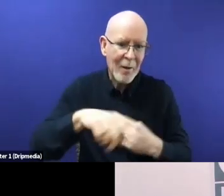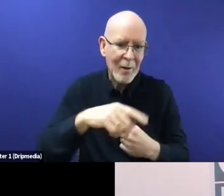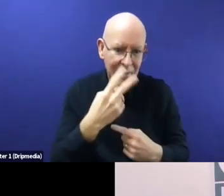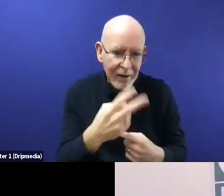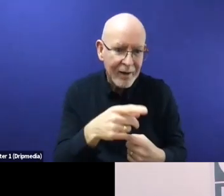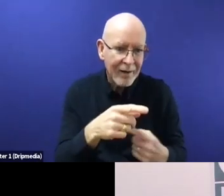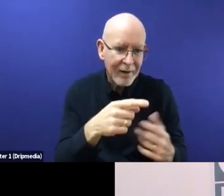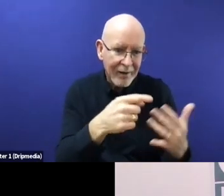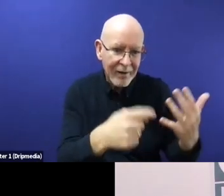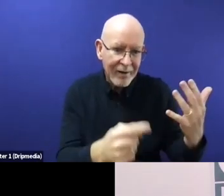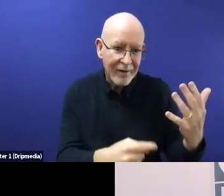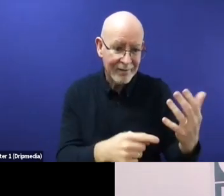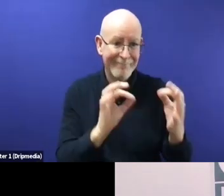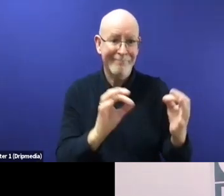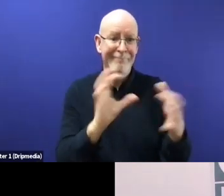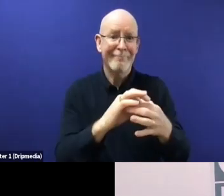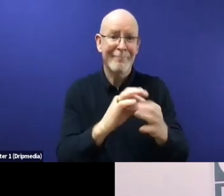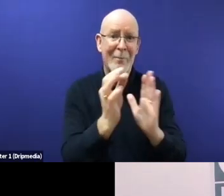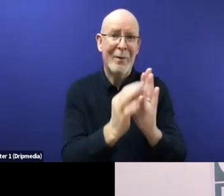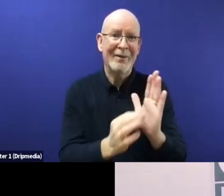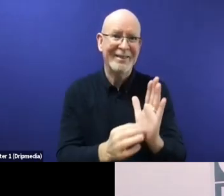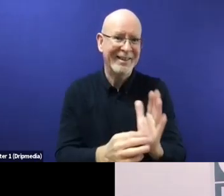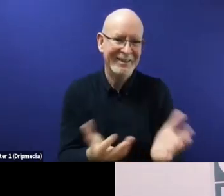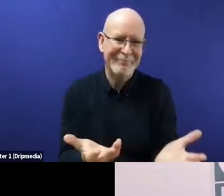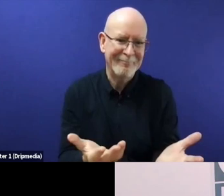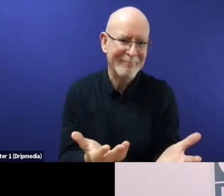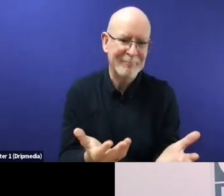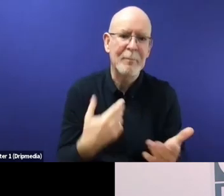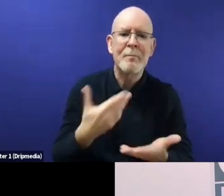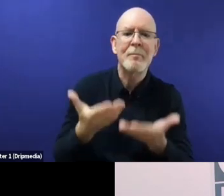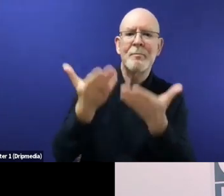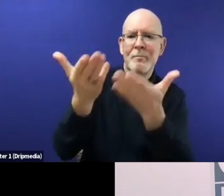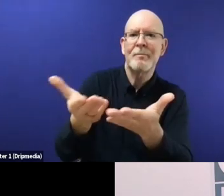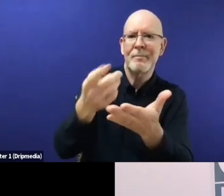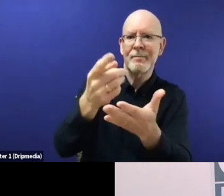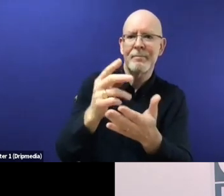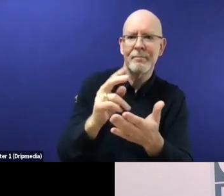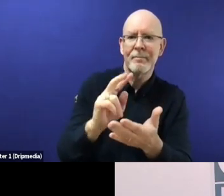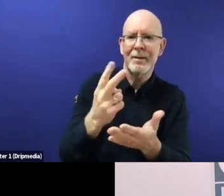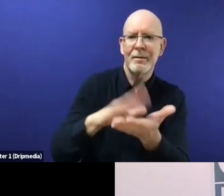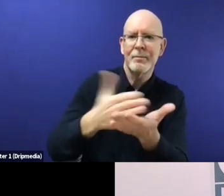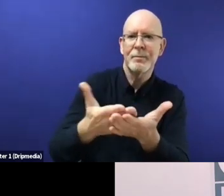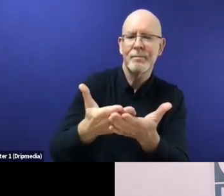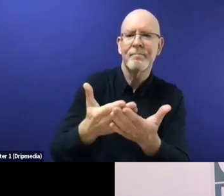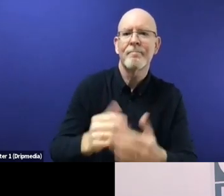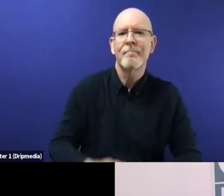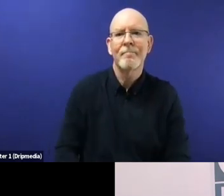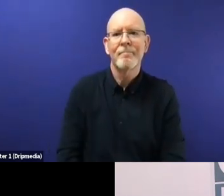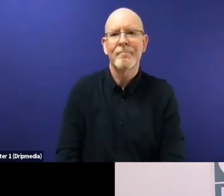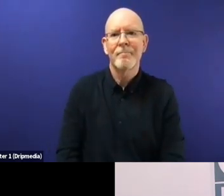Many thanks, many thanks, indeed, Anila, also for focusing your intervention on the objective of